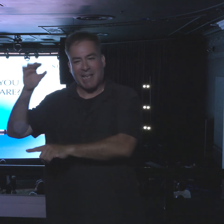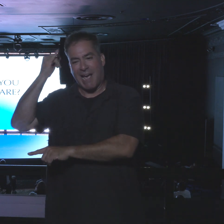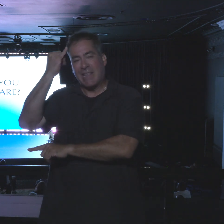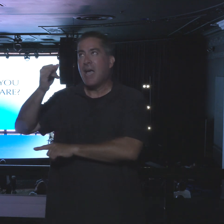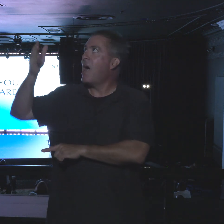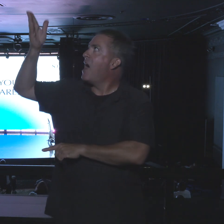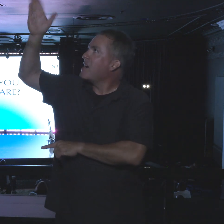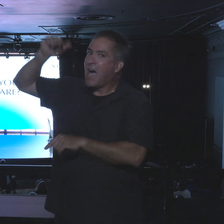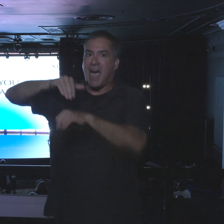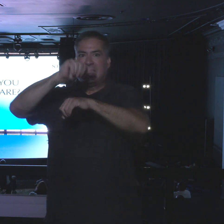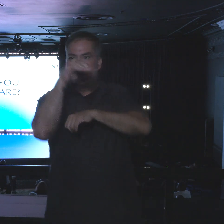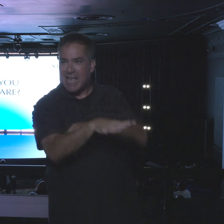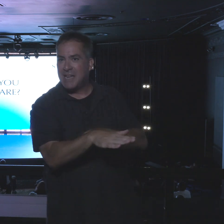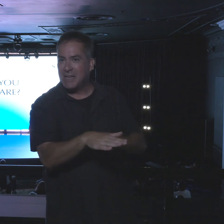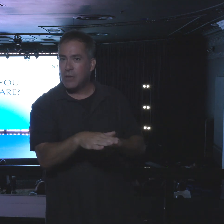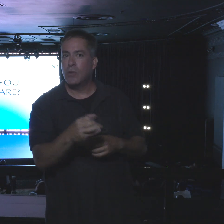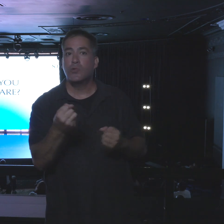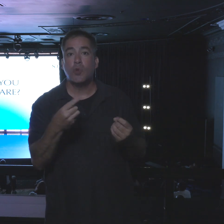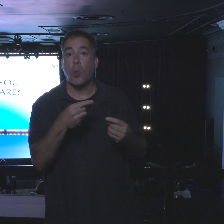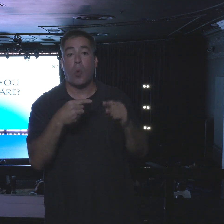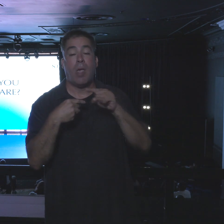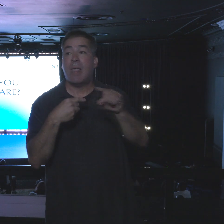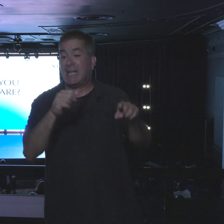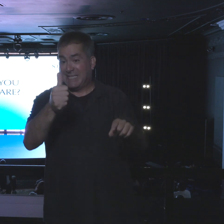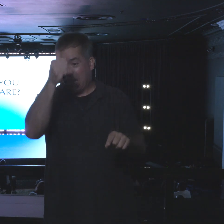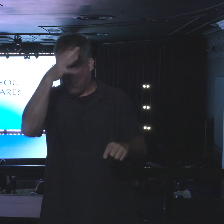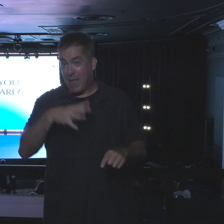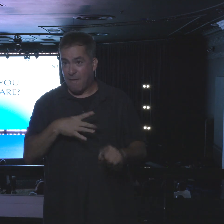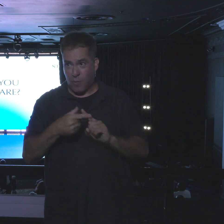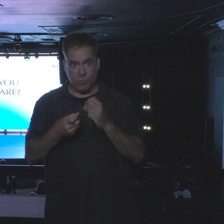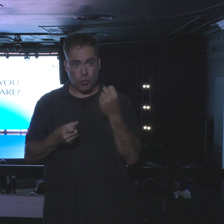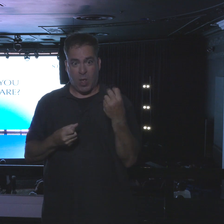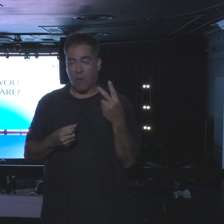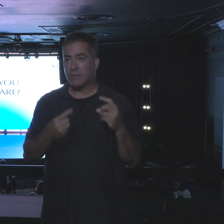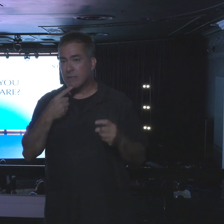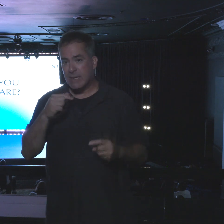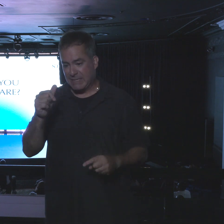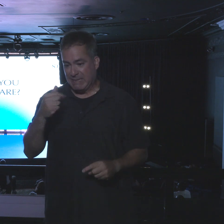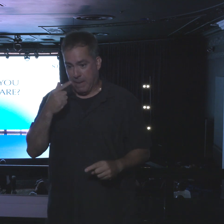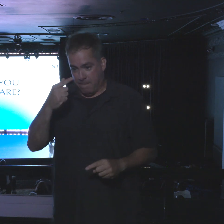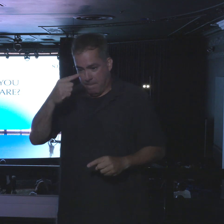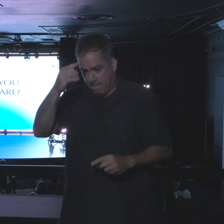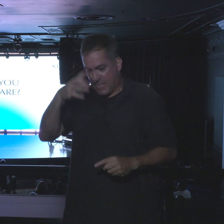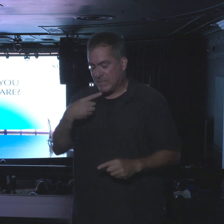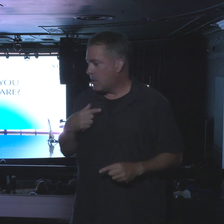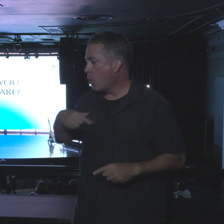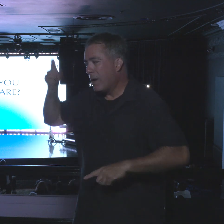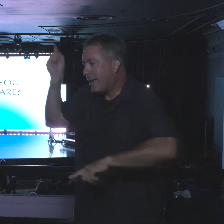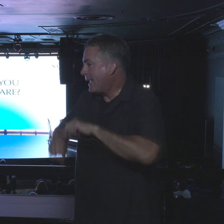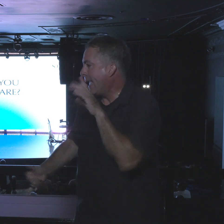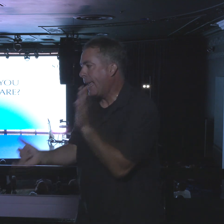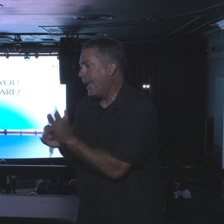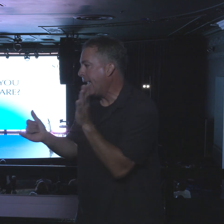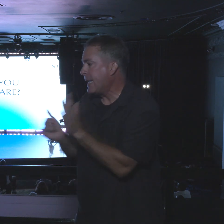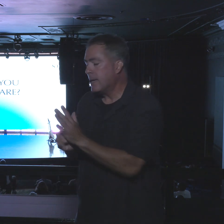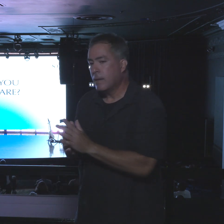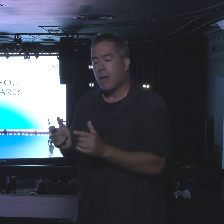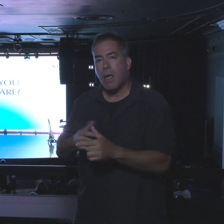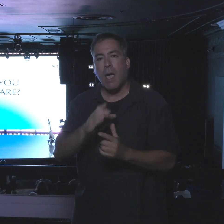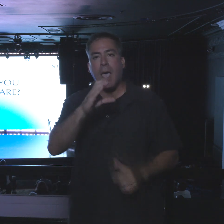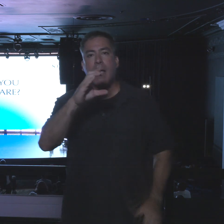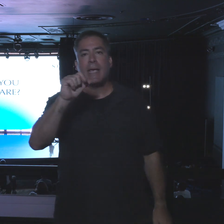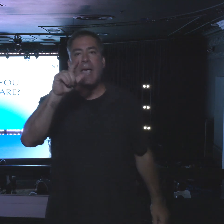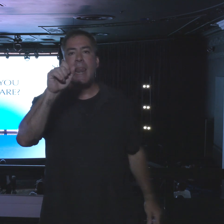sent them. So they say, we can't, we are not able. And yet Caleb says, we are well